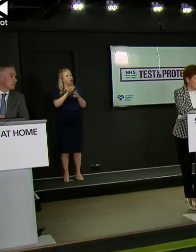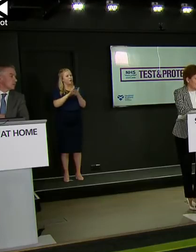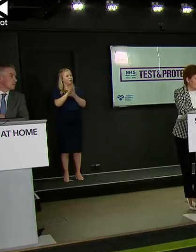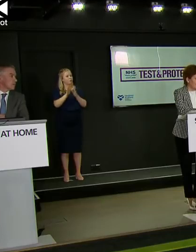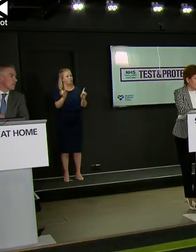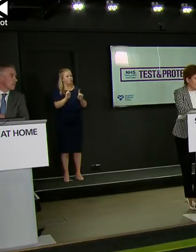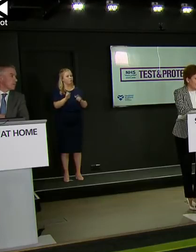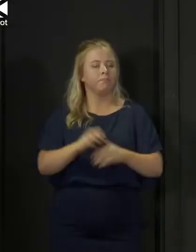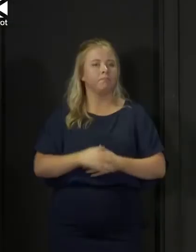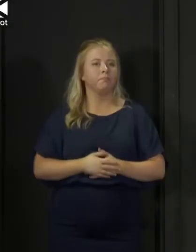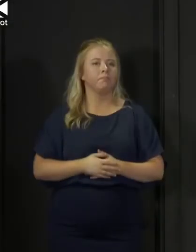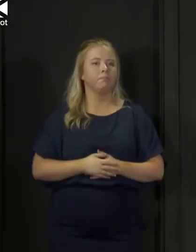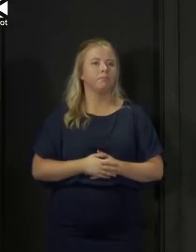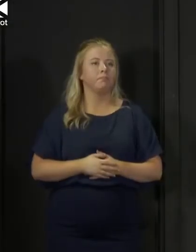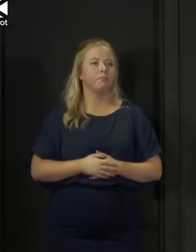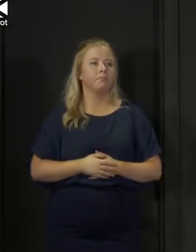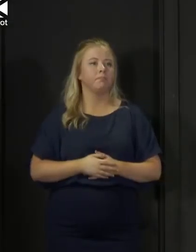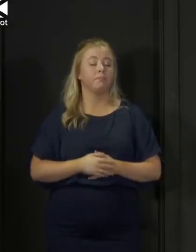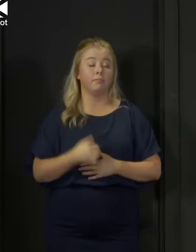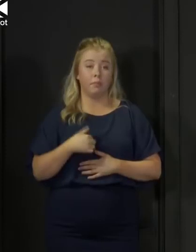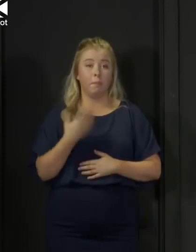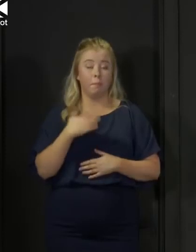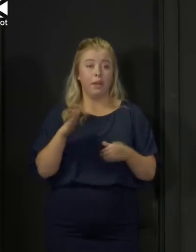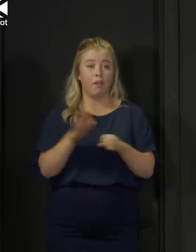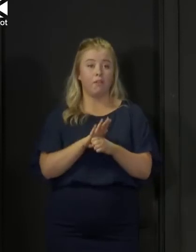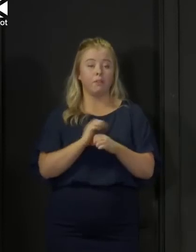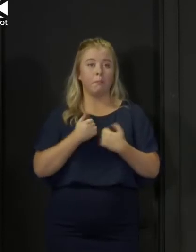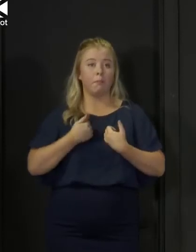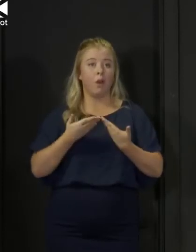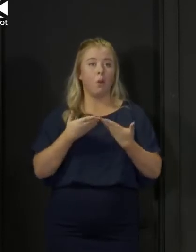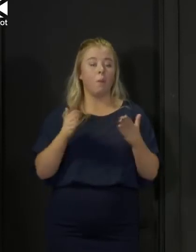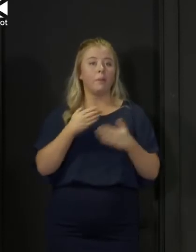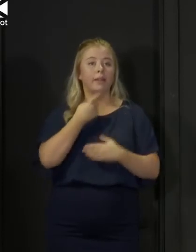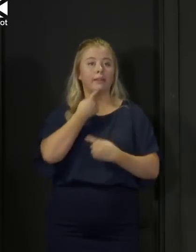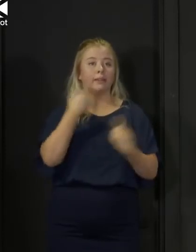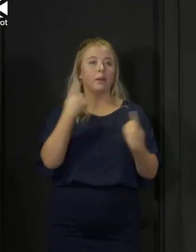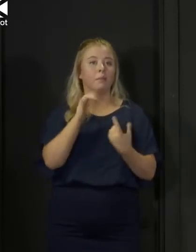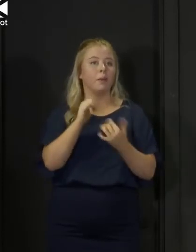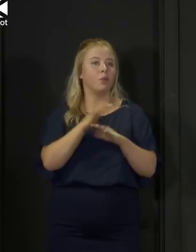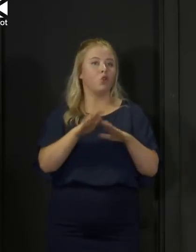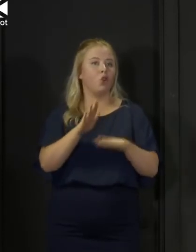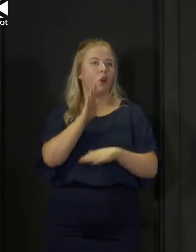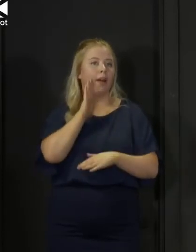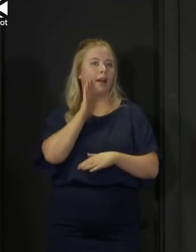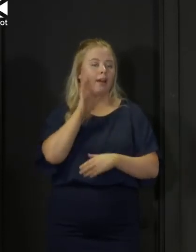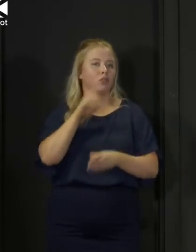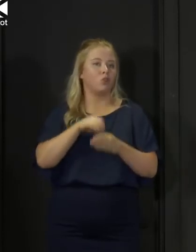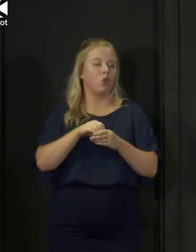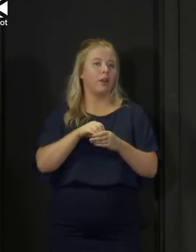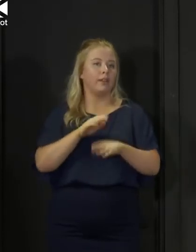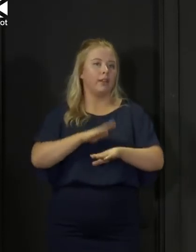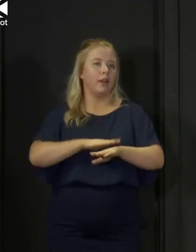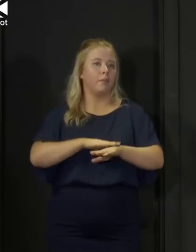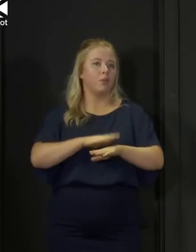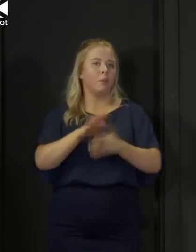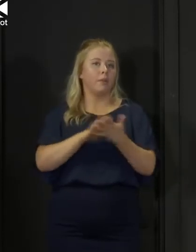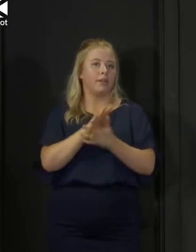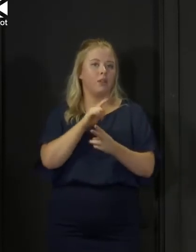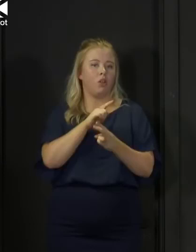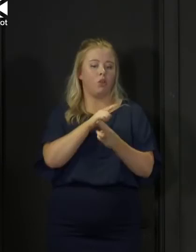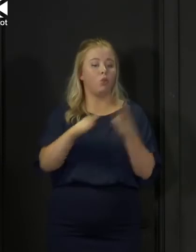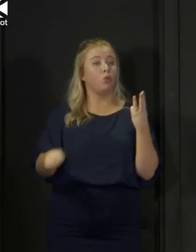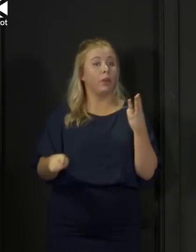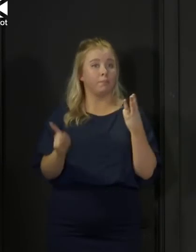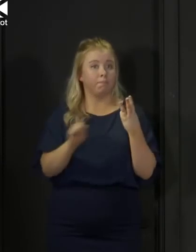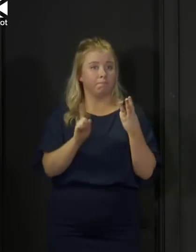of that? OK, I did cover this in my opening remarks, Cairn, but you may not have been able to join us in time. So the three categories I spoke